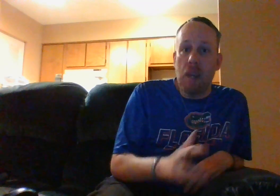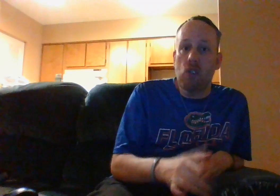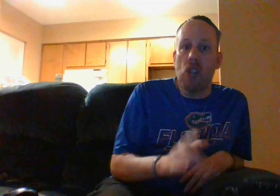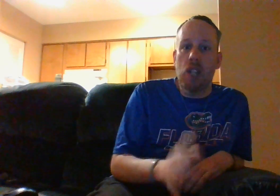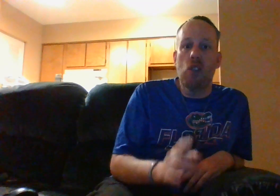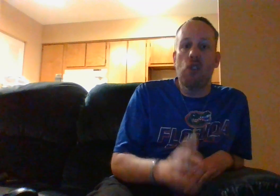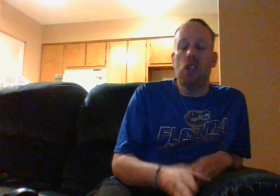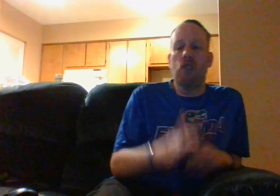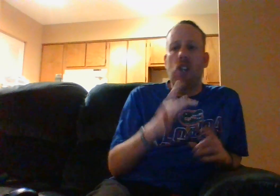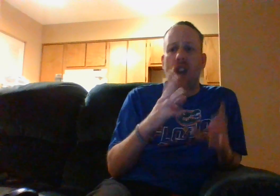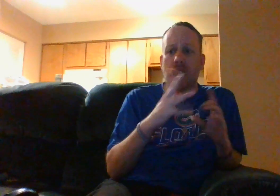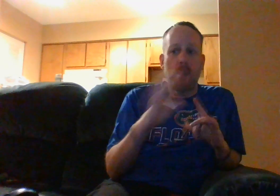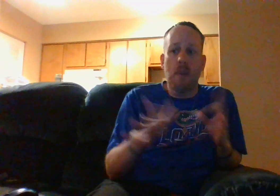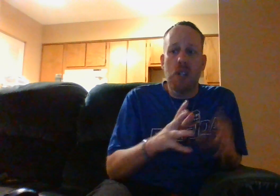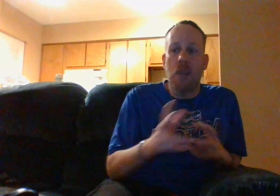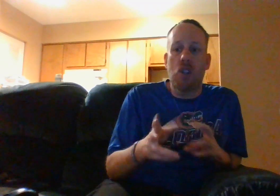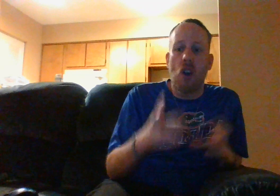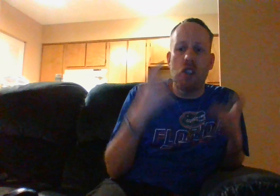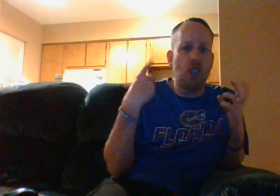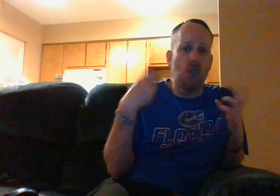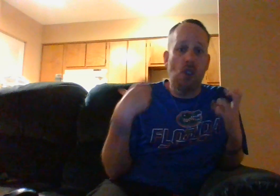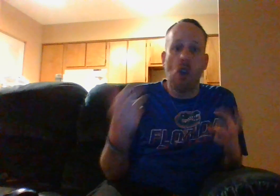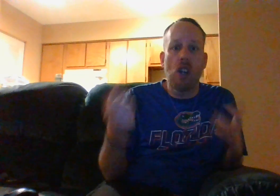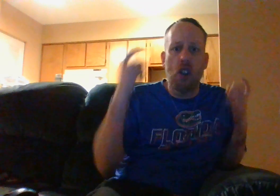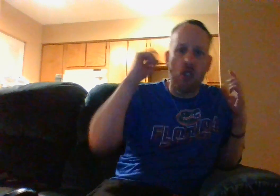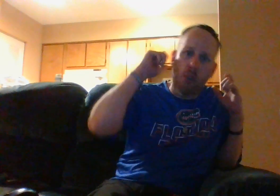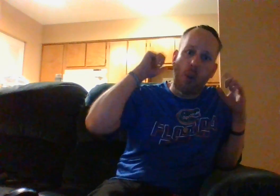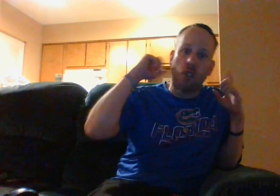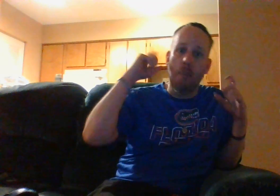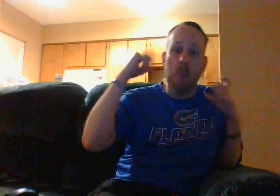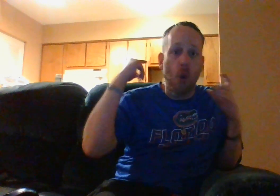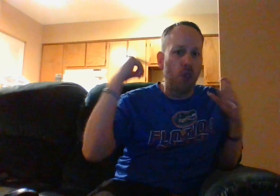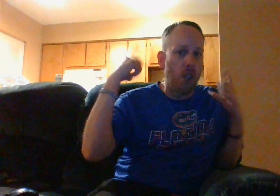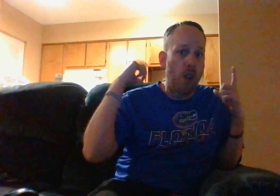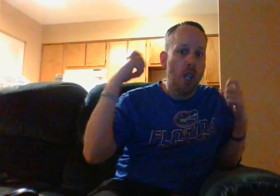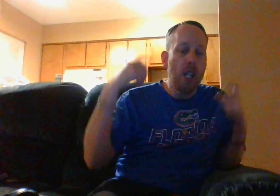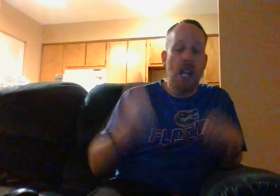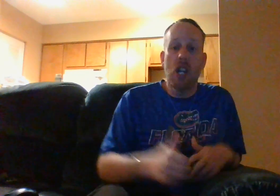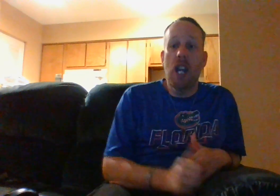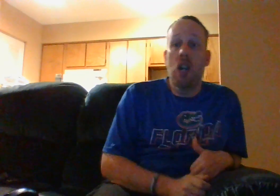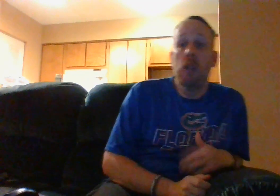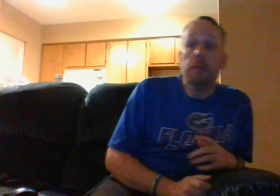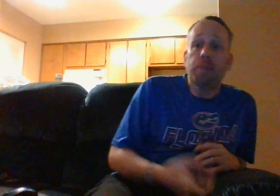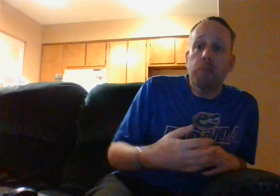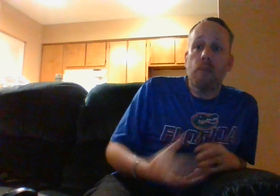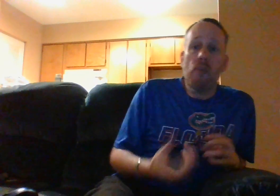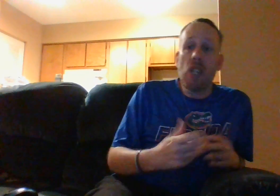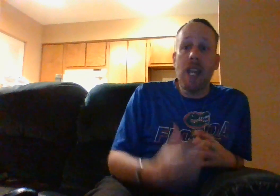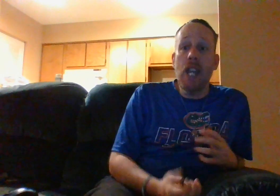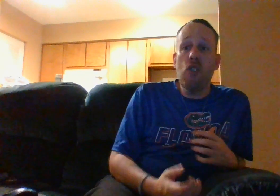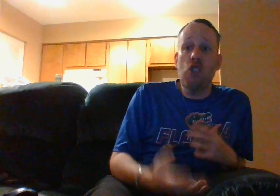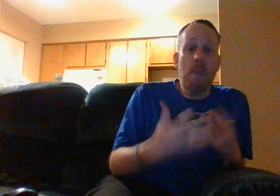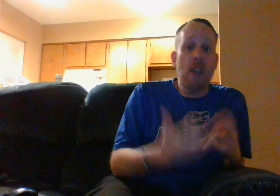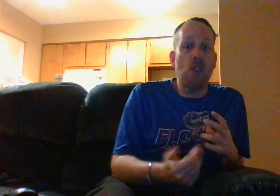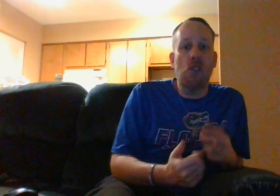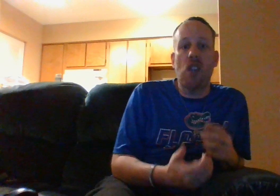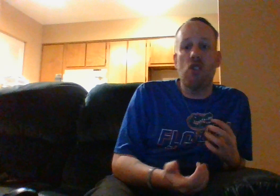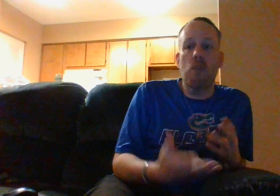makes a lot of good sense because i can't remember the name of the girl i think she has like long hair she's wearing some bows in her and her hair and she basically said she